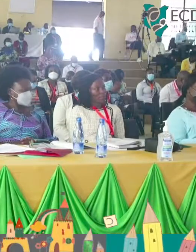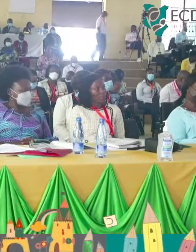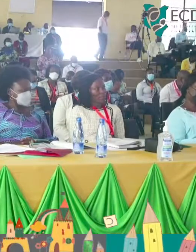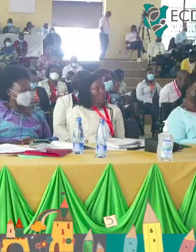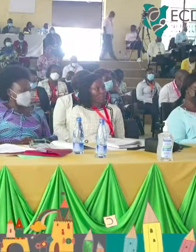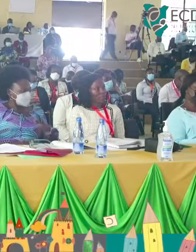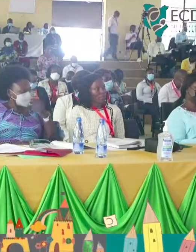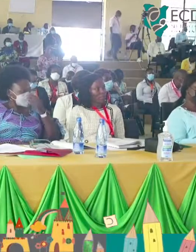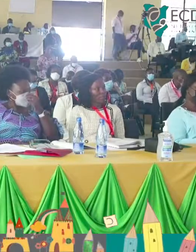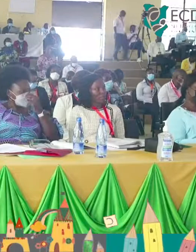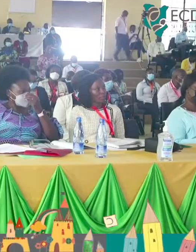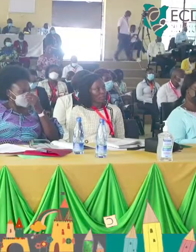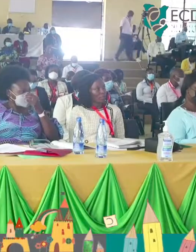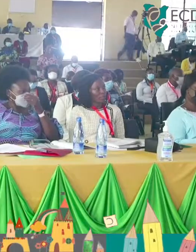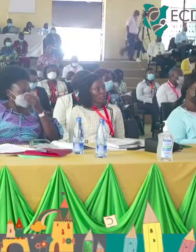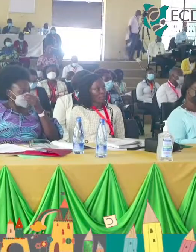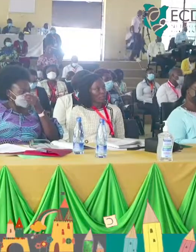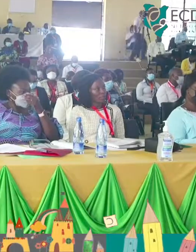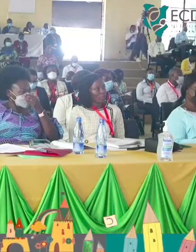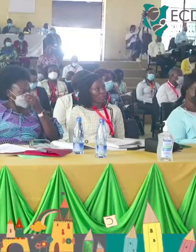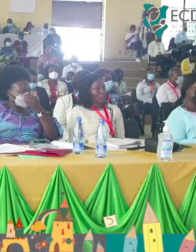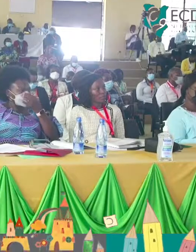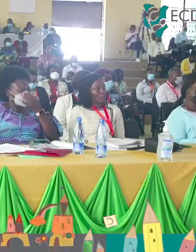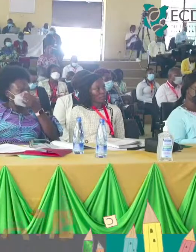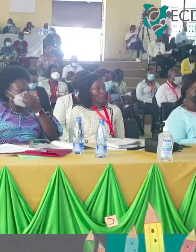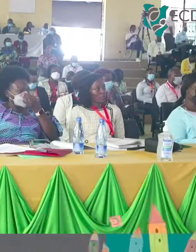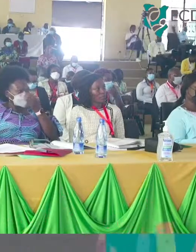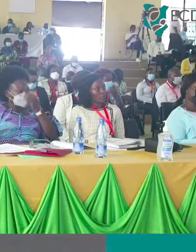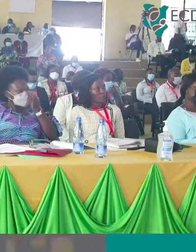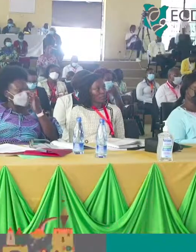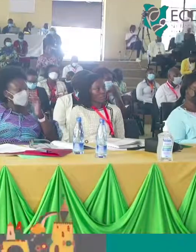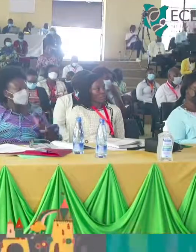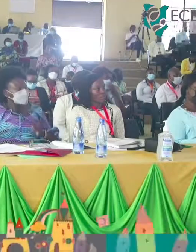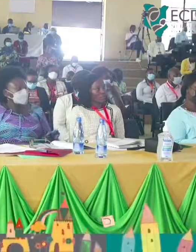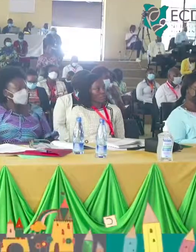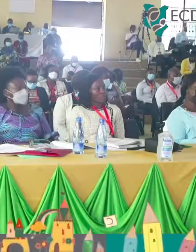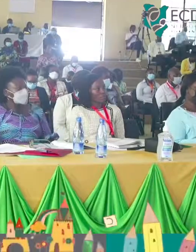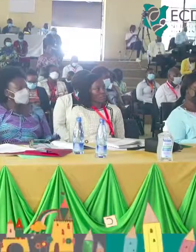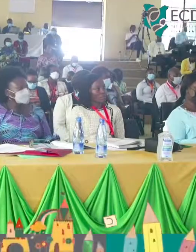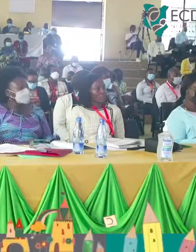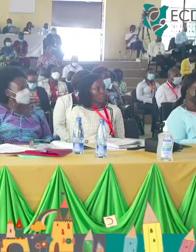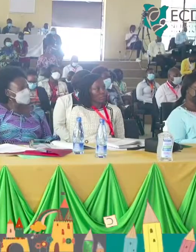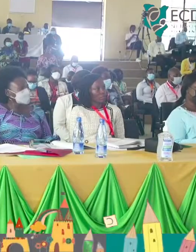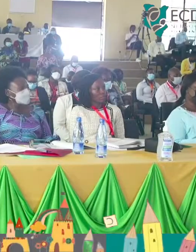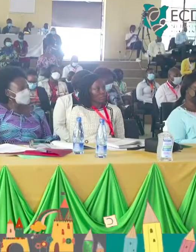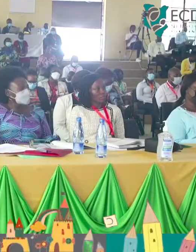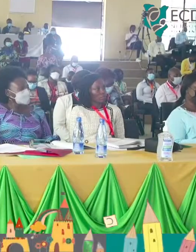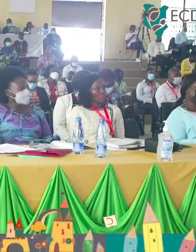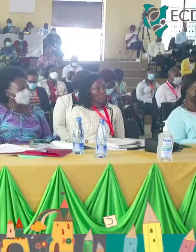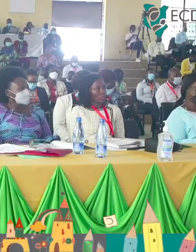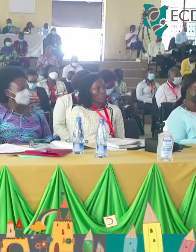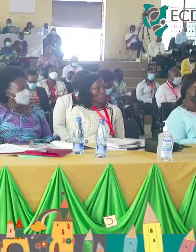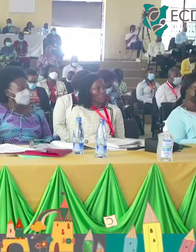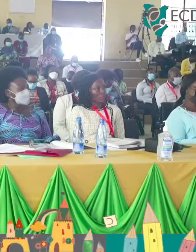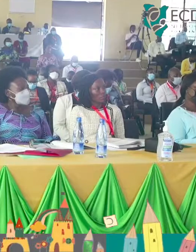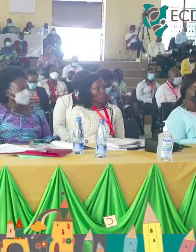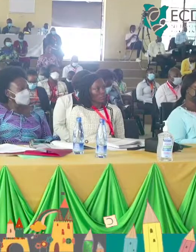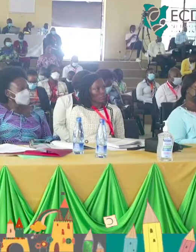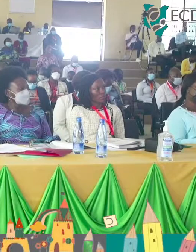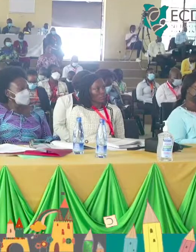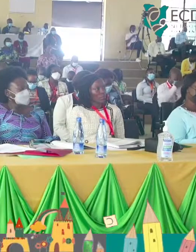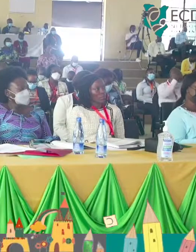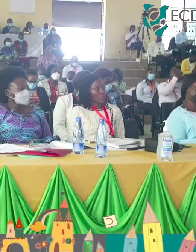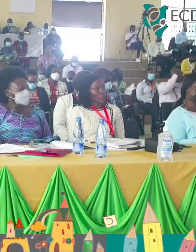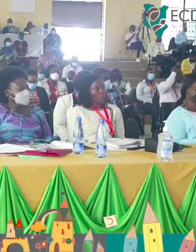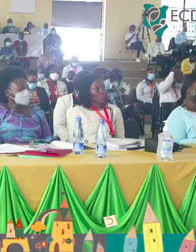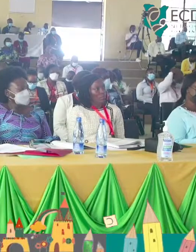other government programs. And then it will attract funding, it will rightfully